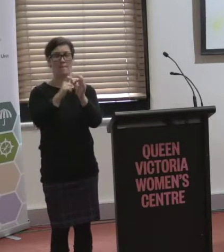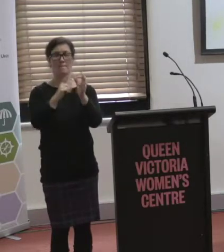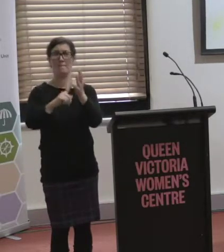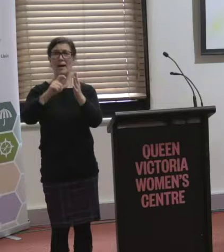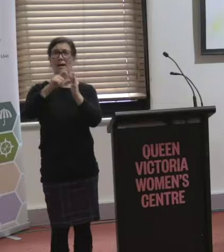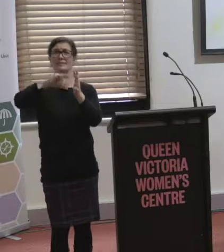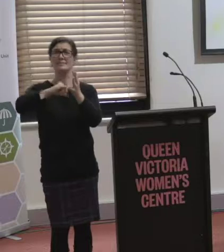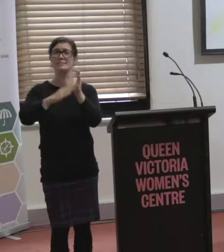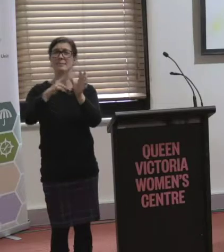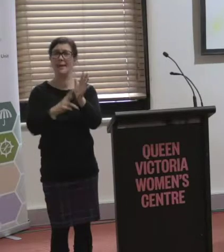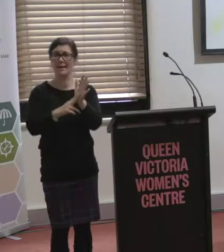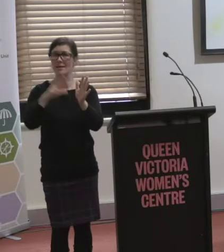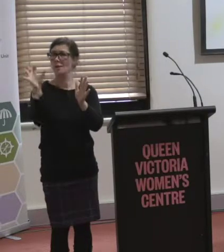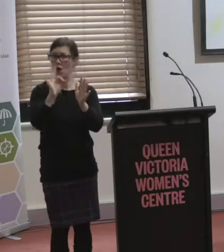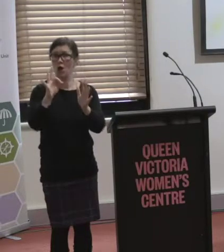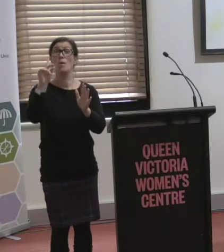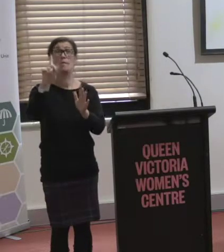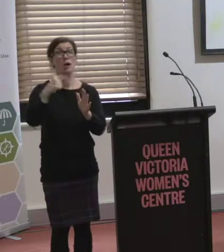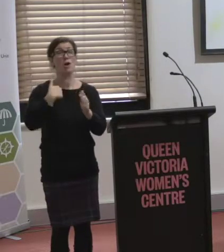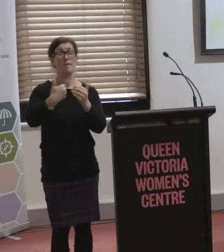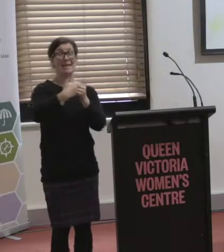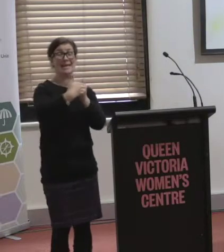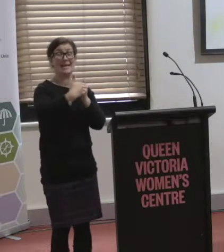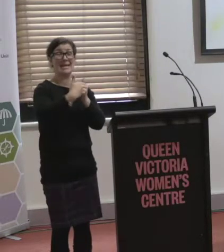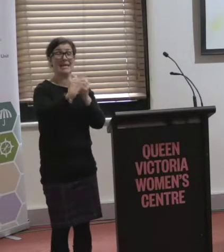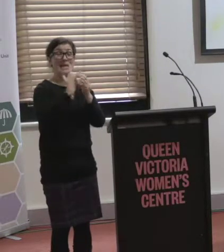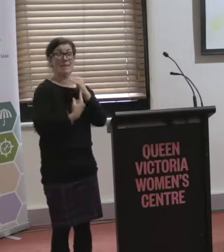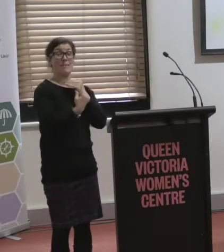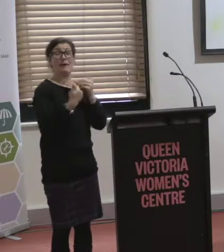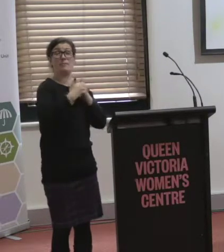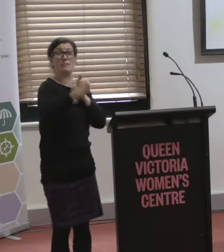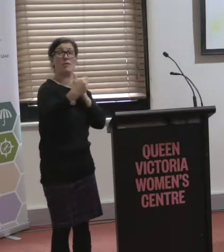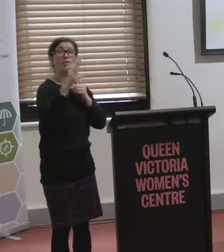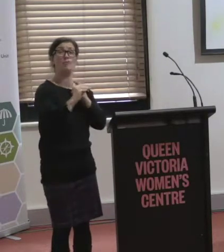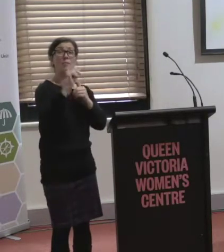independent of the Taxi Services Commission at the moment.